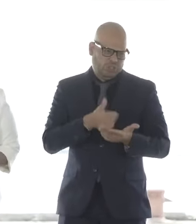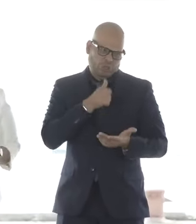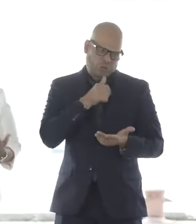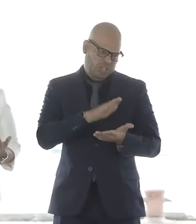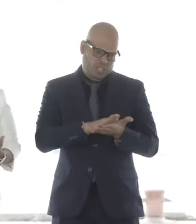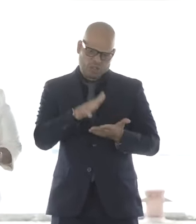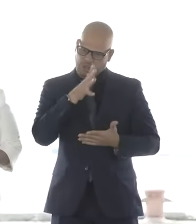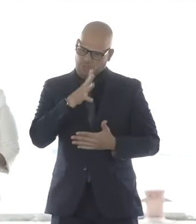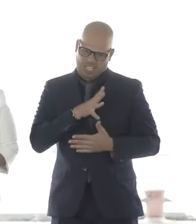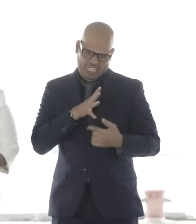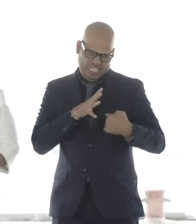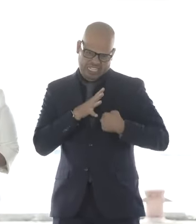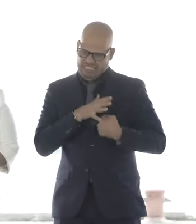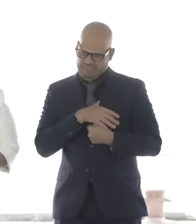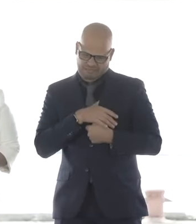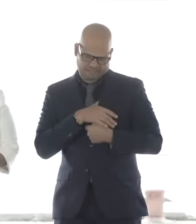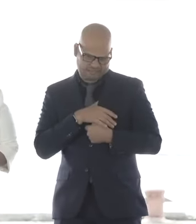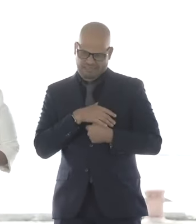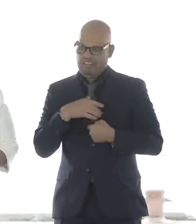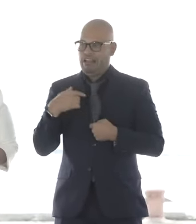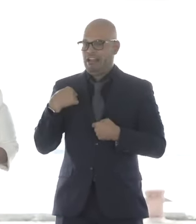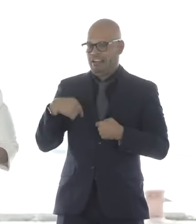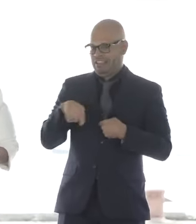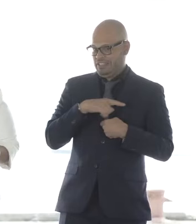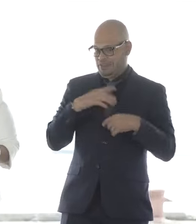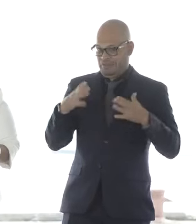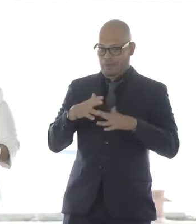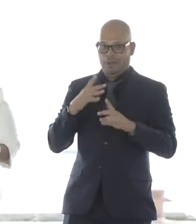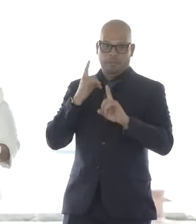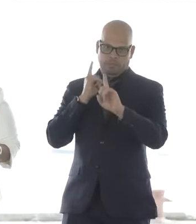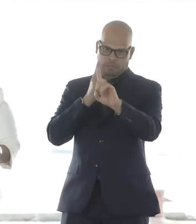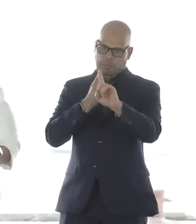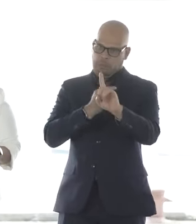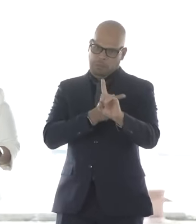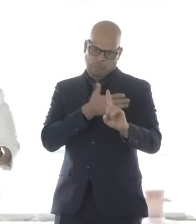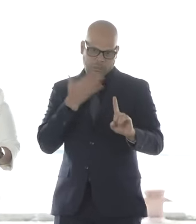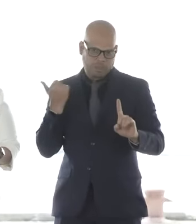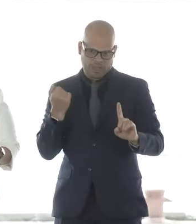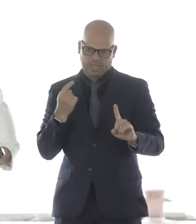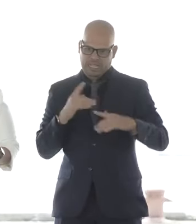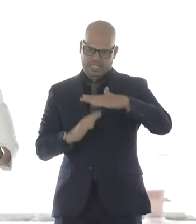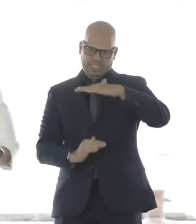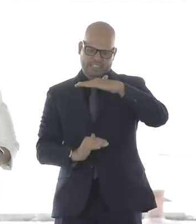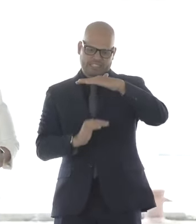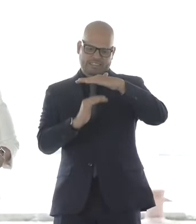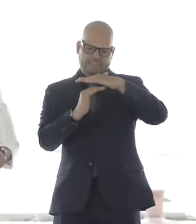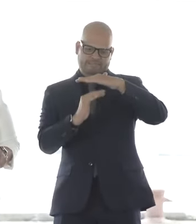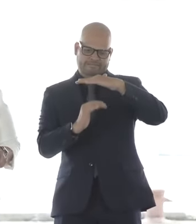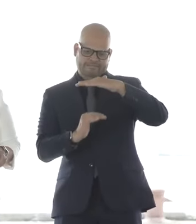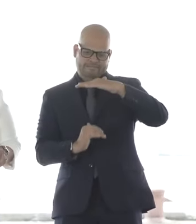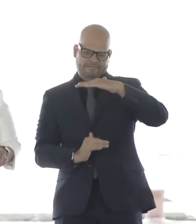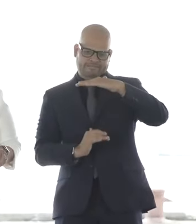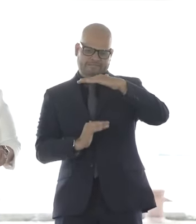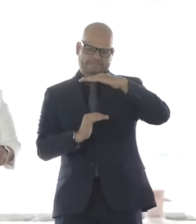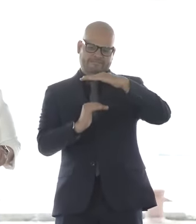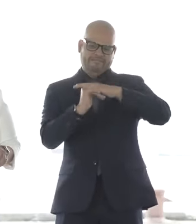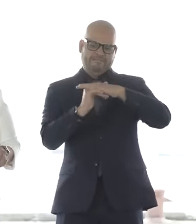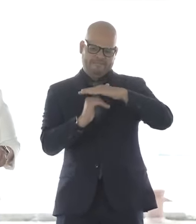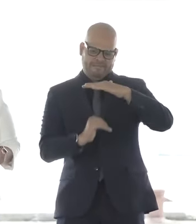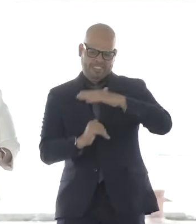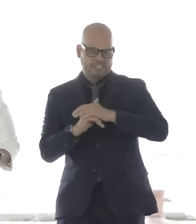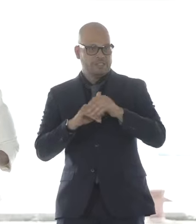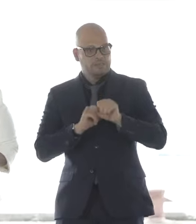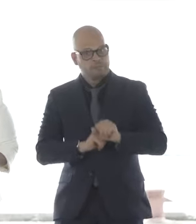class. We aspire to be better. We continue to find ways to move industry, to move mountains if we have to, to capture